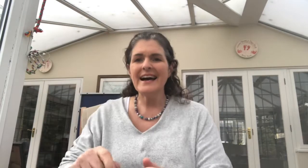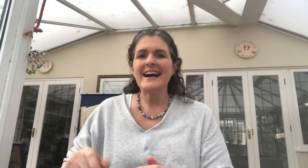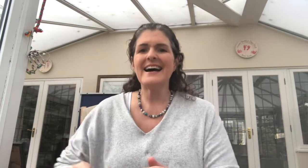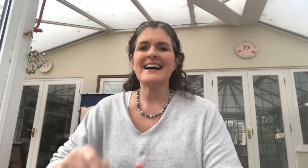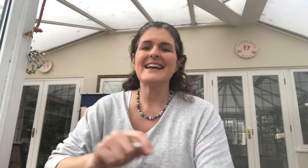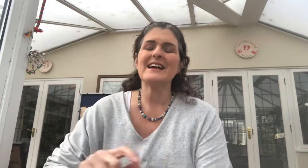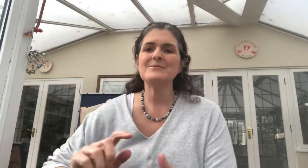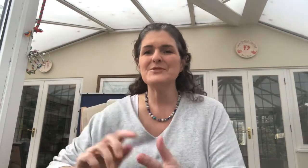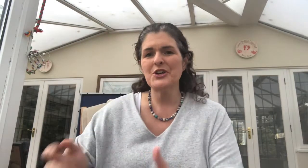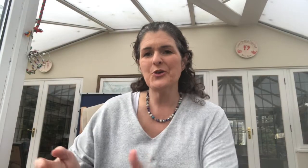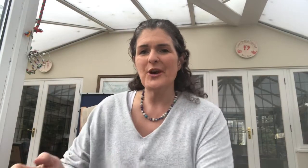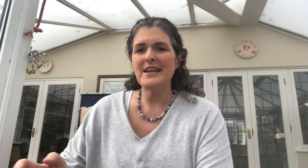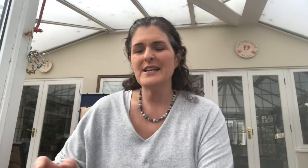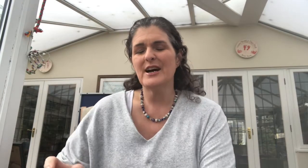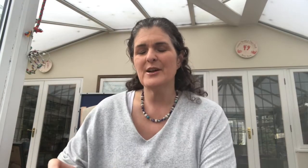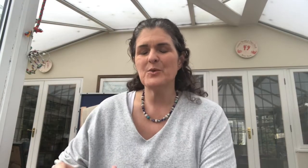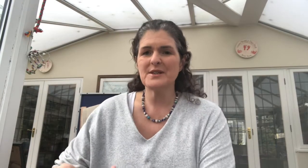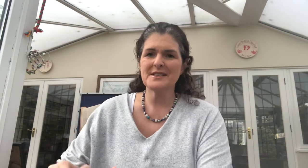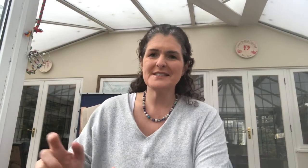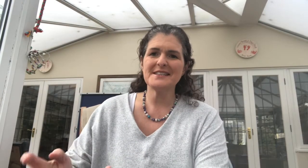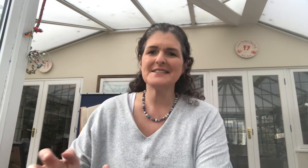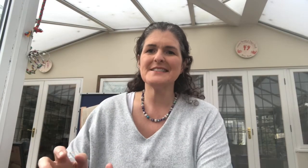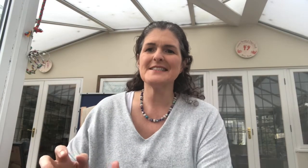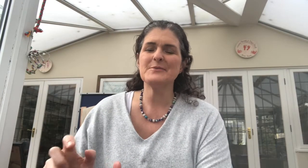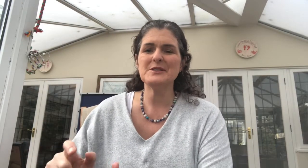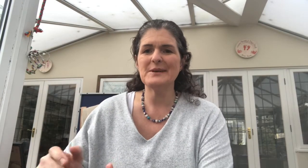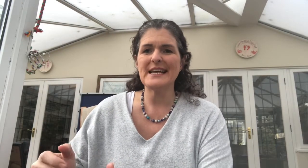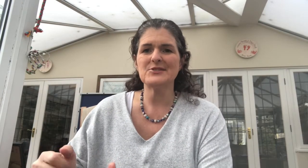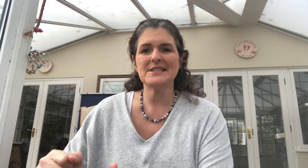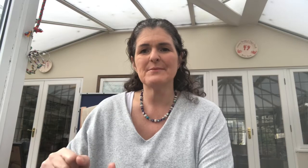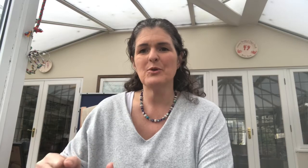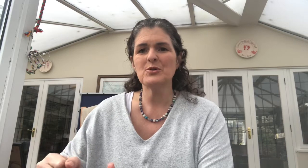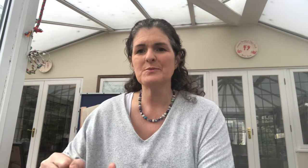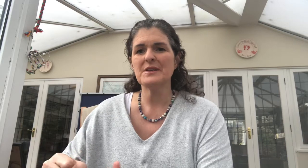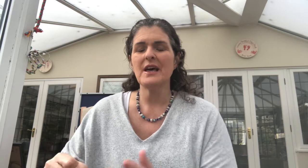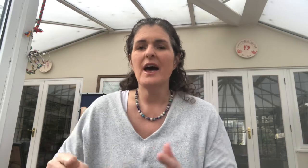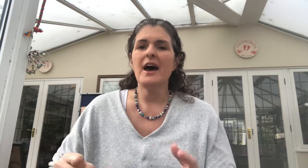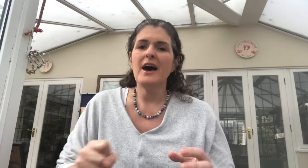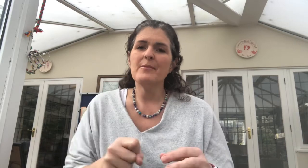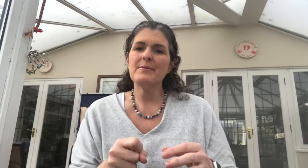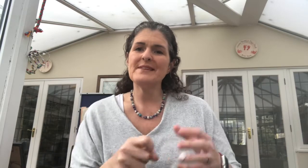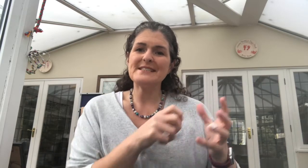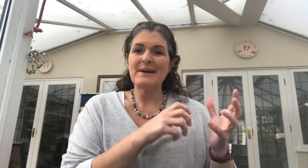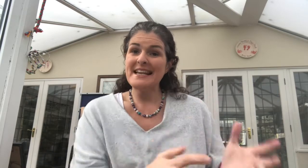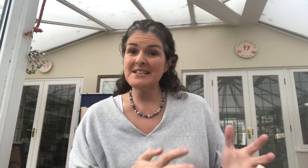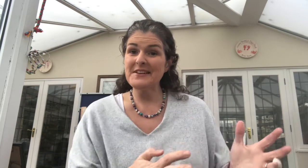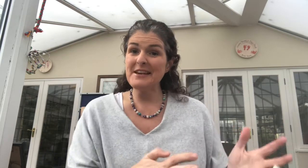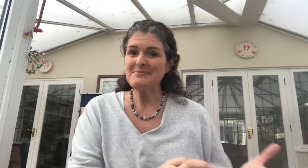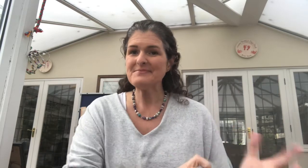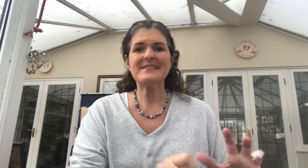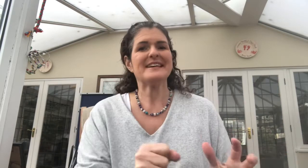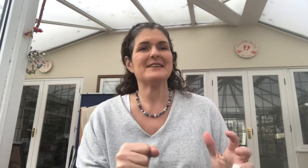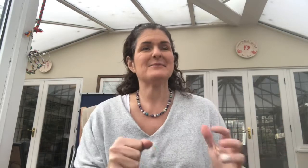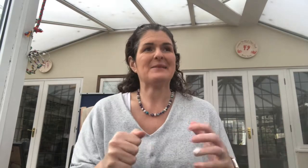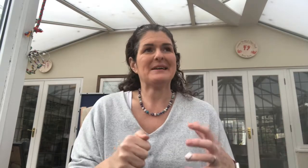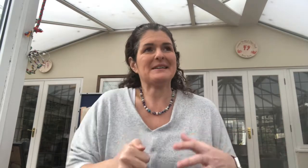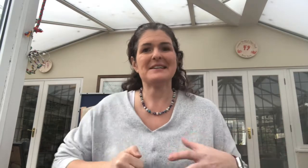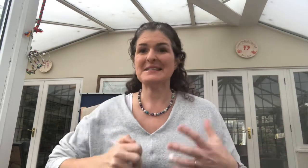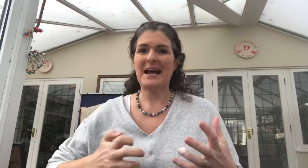Hi, I'm Jo Crane. I'm one of the consultants in Community Paediatrics in Portsmouth. This is my next video. I'll see how